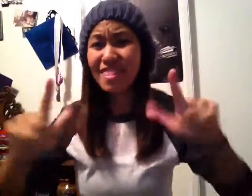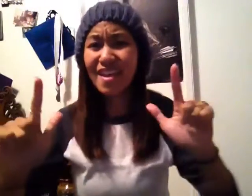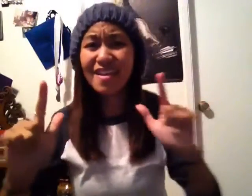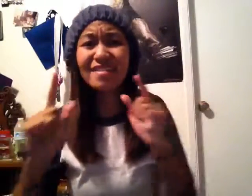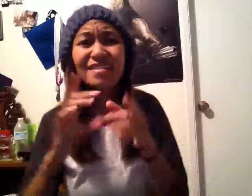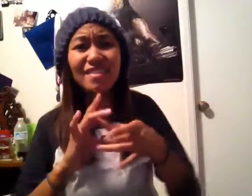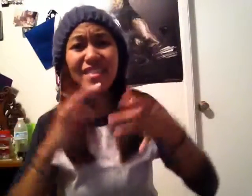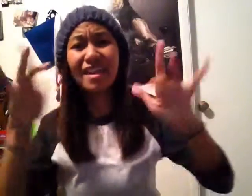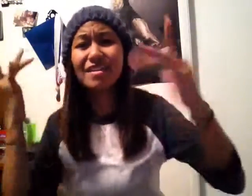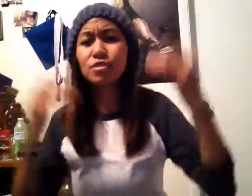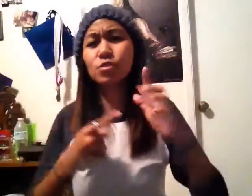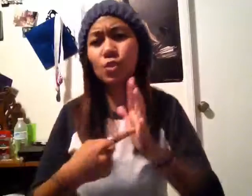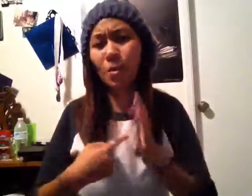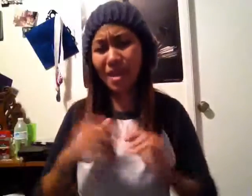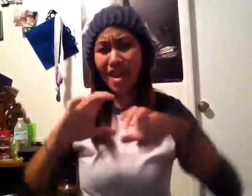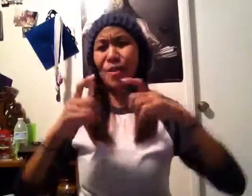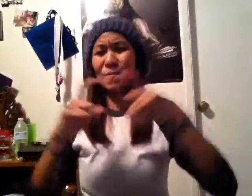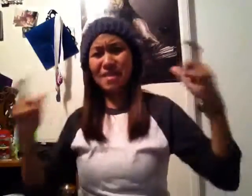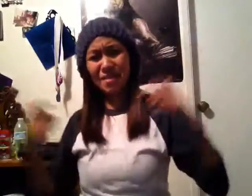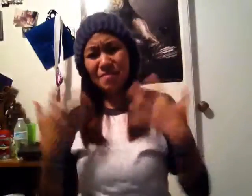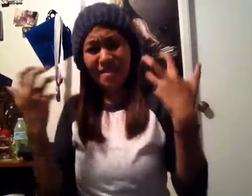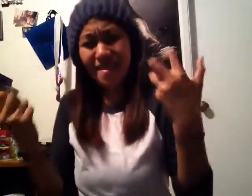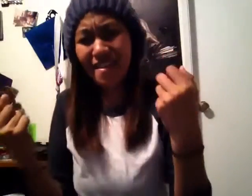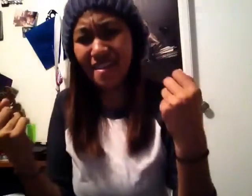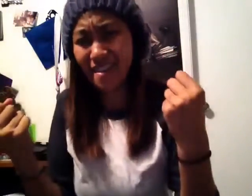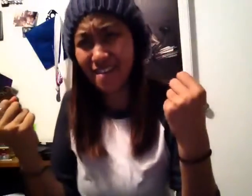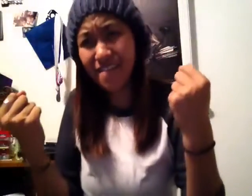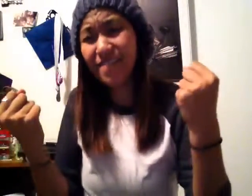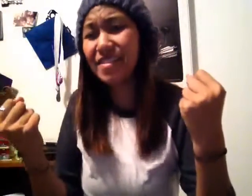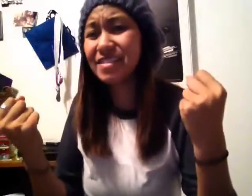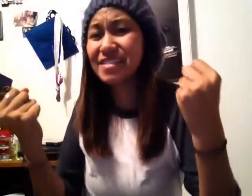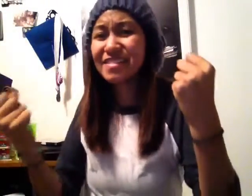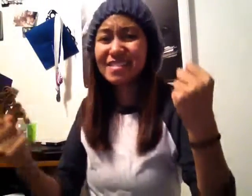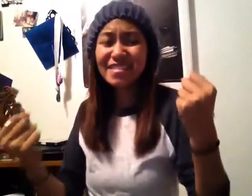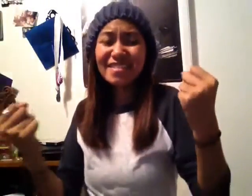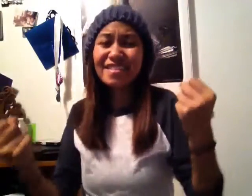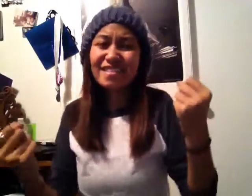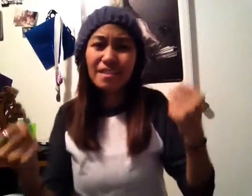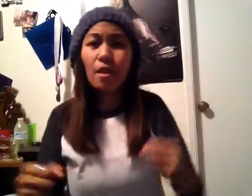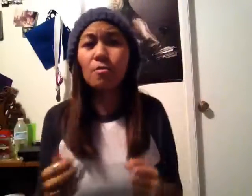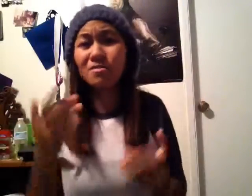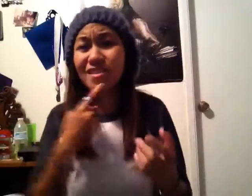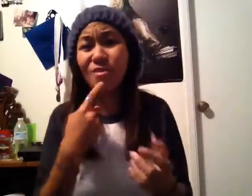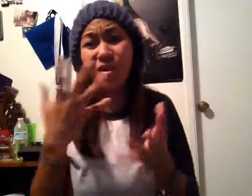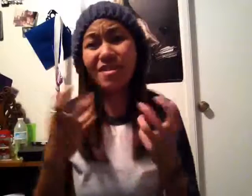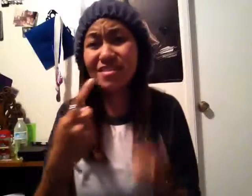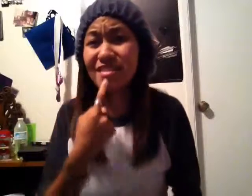days you can let the light in Show me Show How big and brave And say